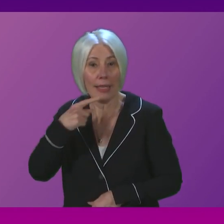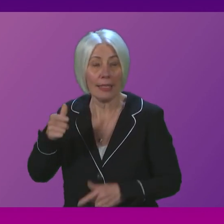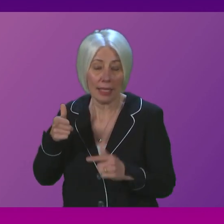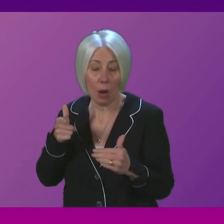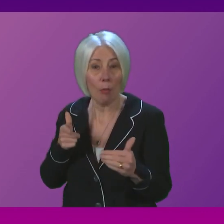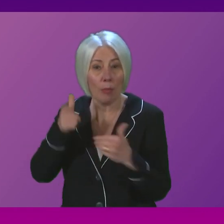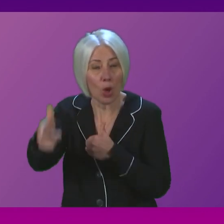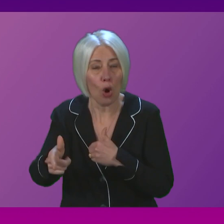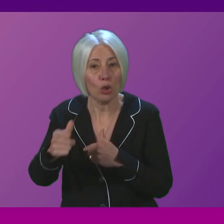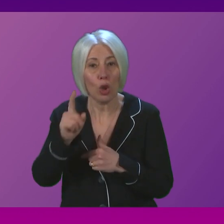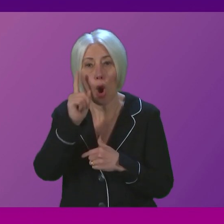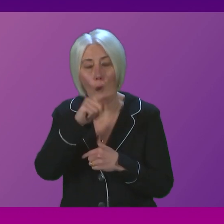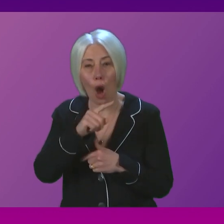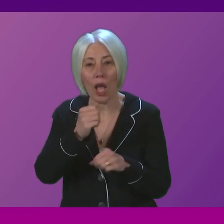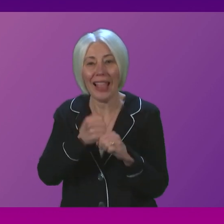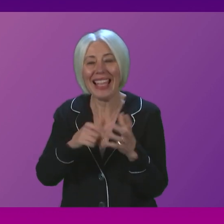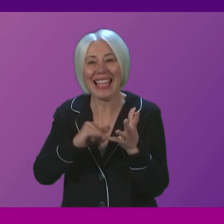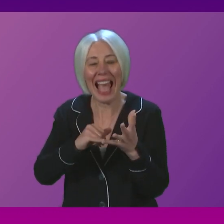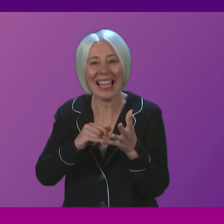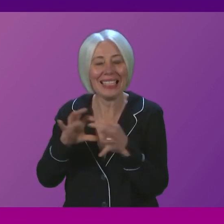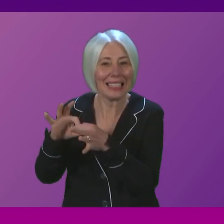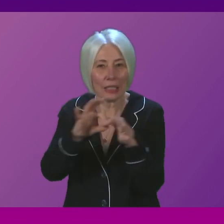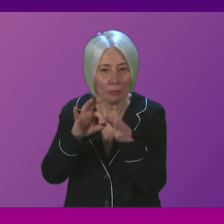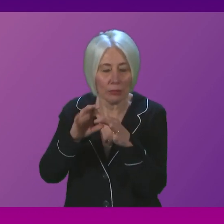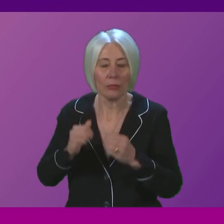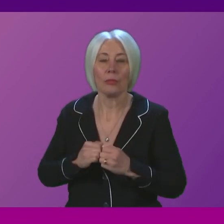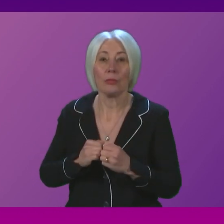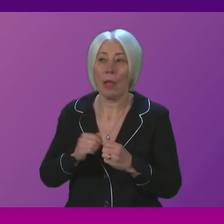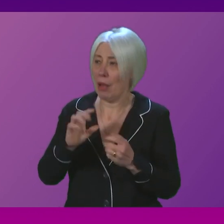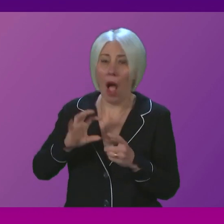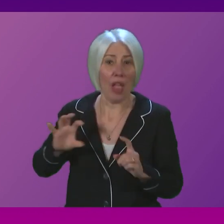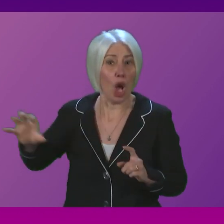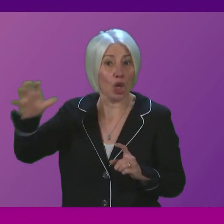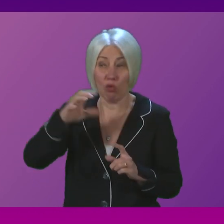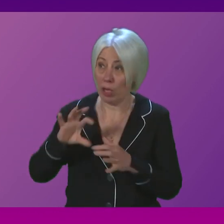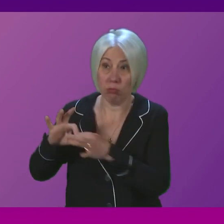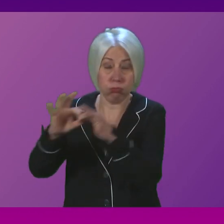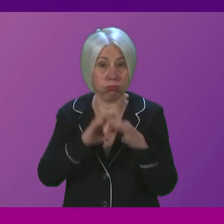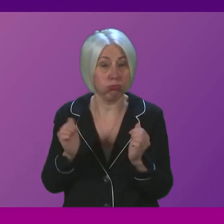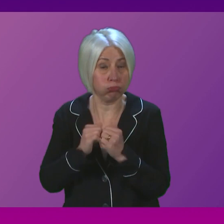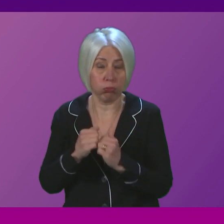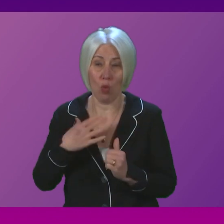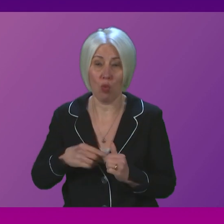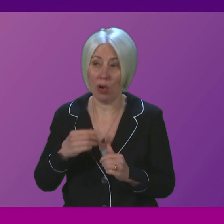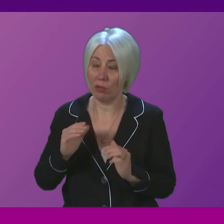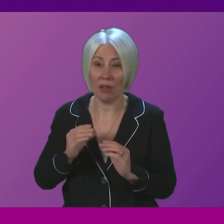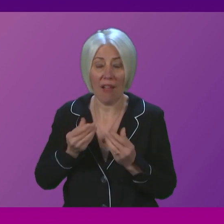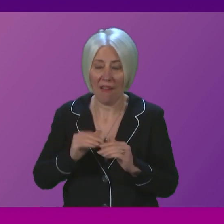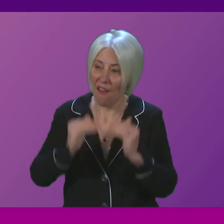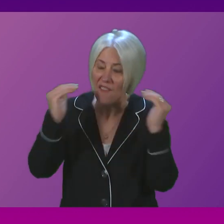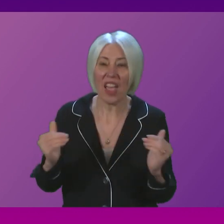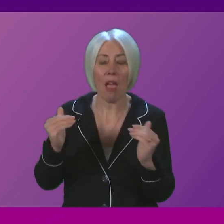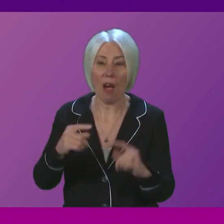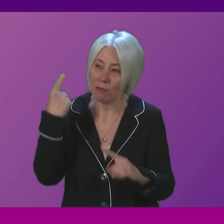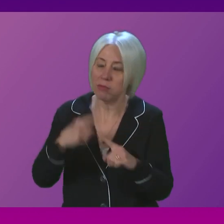Gas Alliance and was joined by a flotilla of countries planning for a fair and fast phase out of